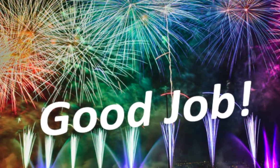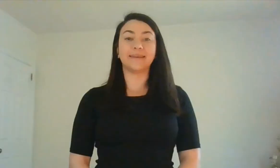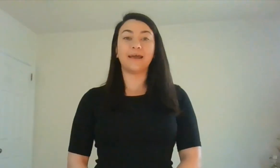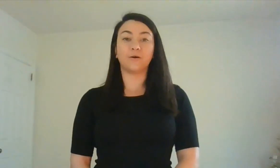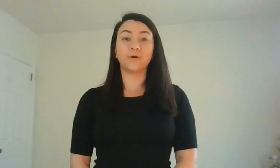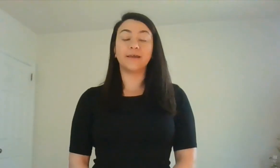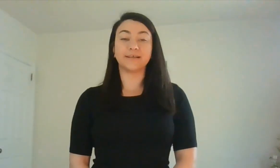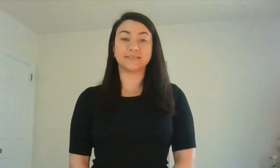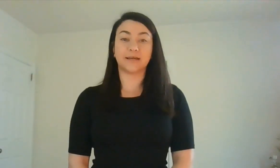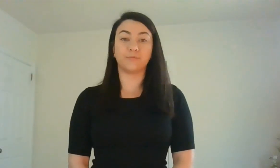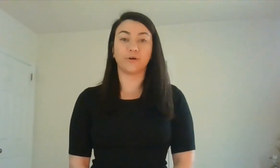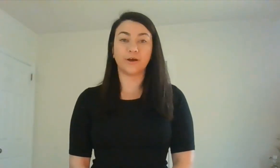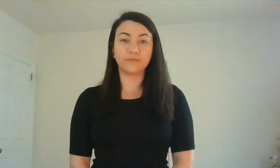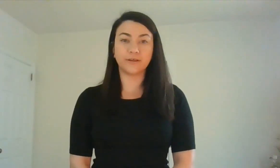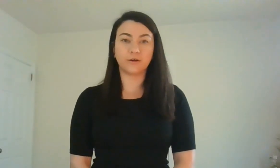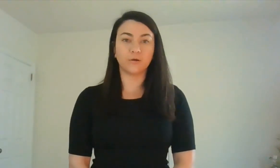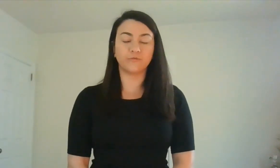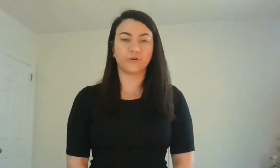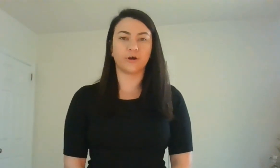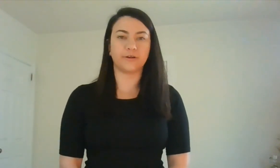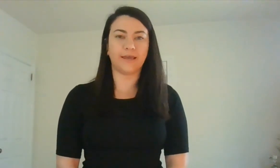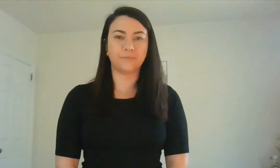Now it is time for our healthy and harmful card game.